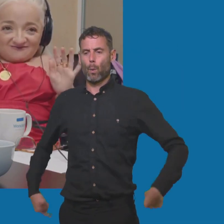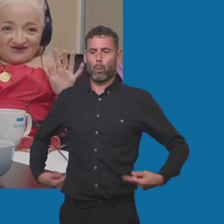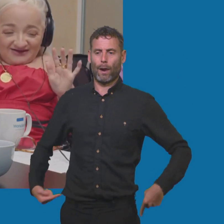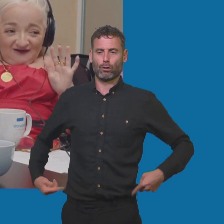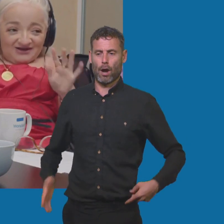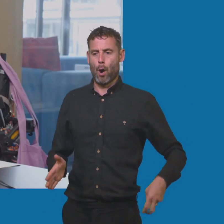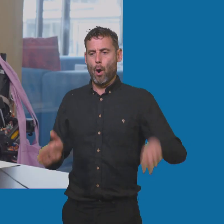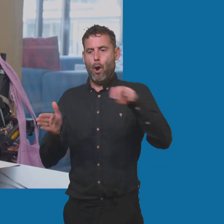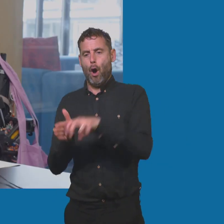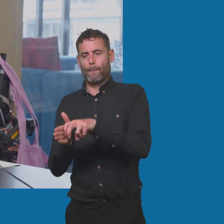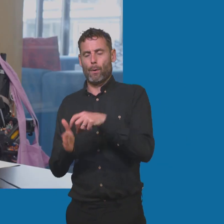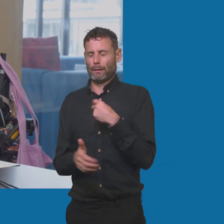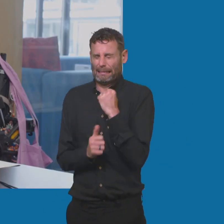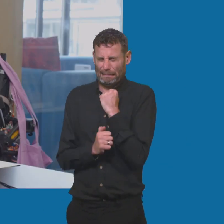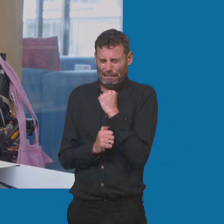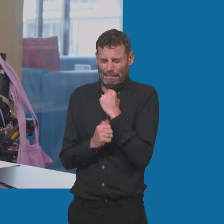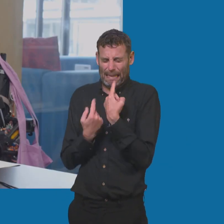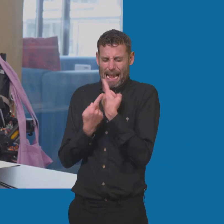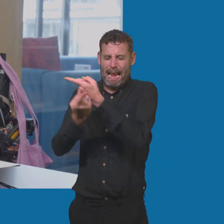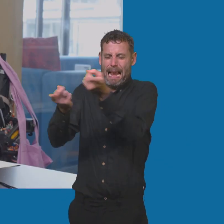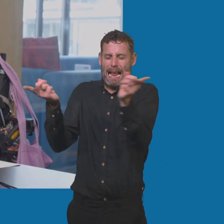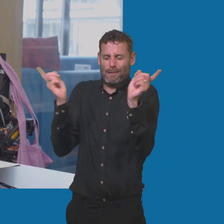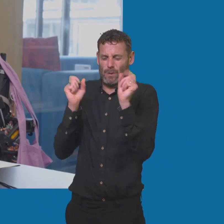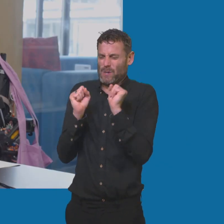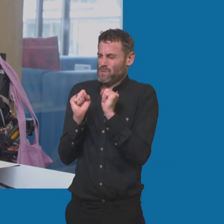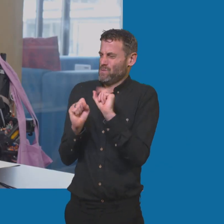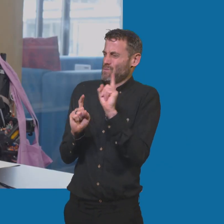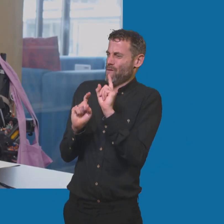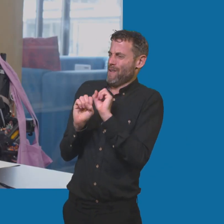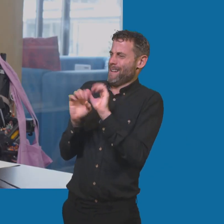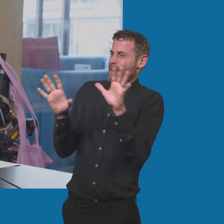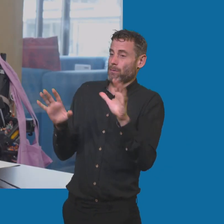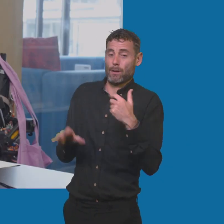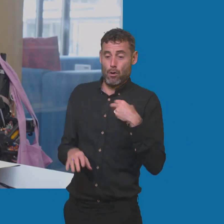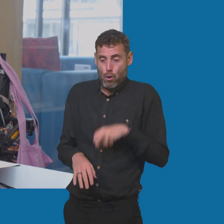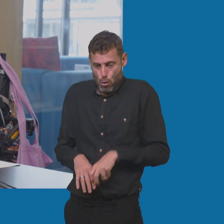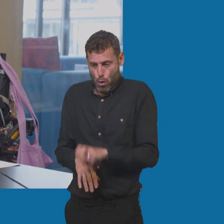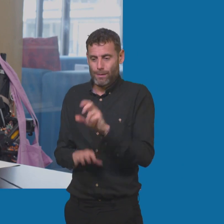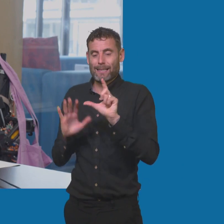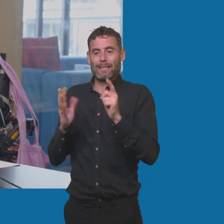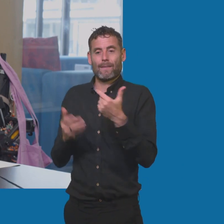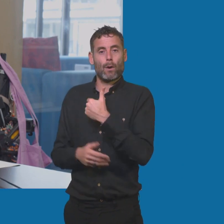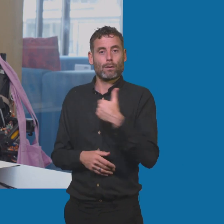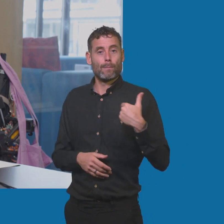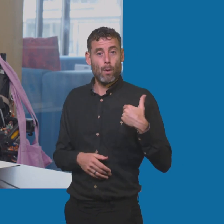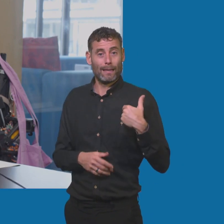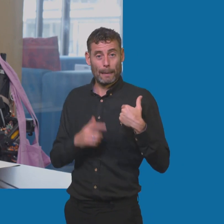remember. Honestly, I got on it at seven o'clock in the morning. was absolutely rammed, central London and this, like, you know,